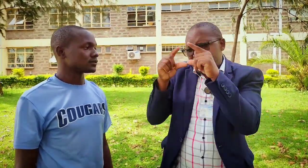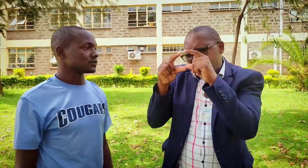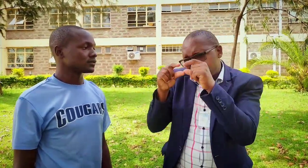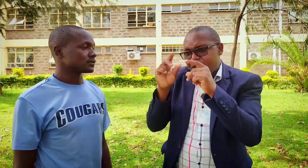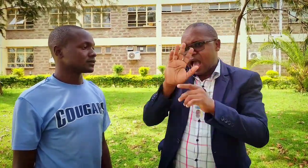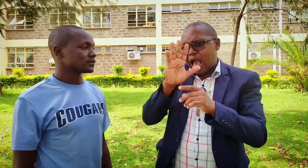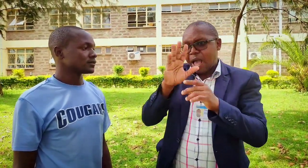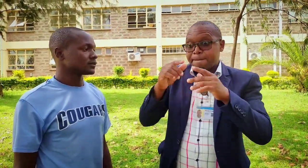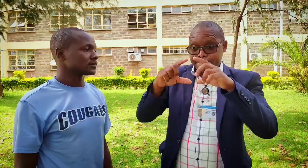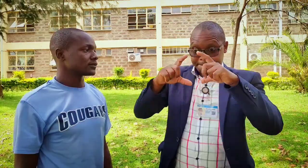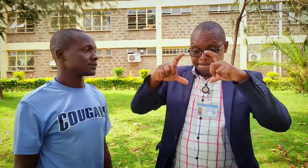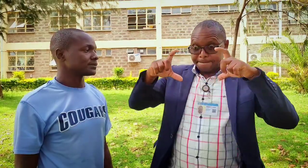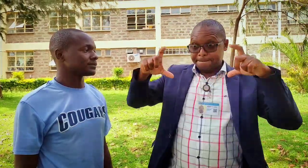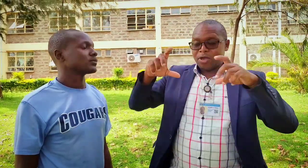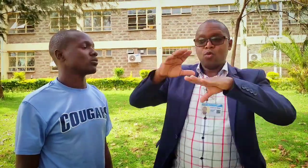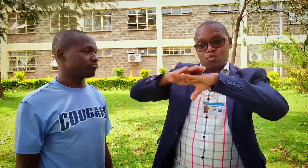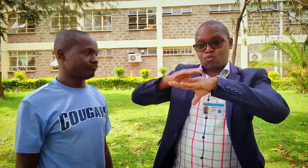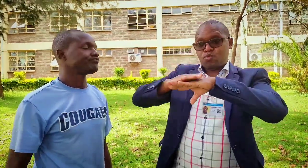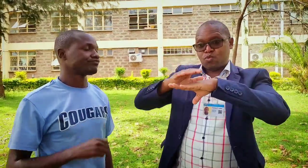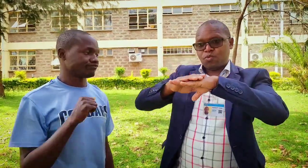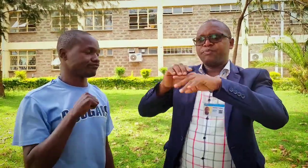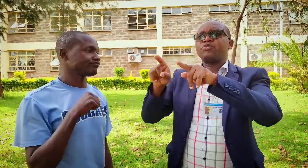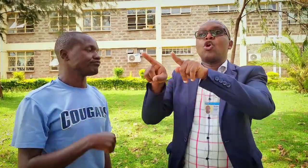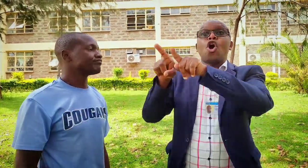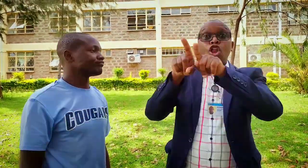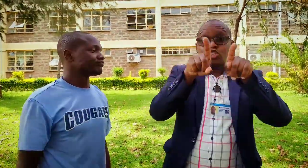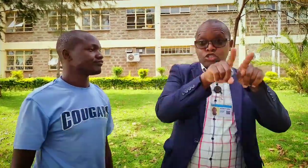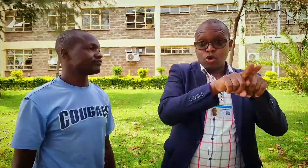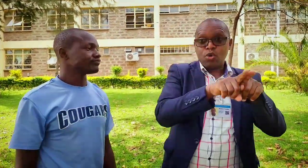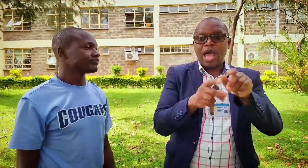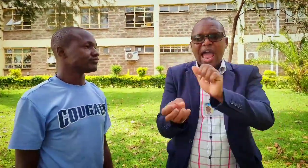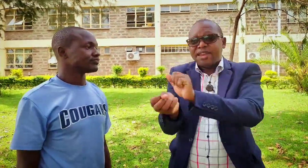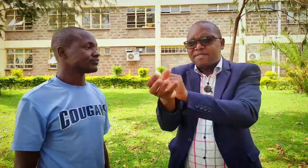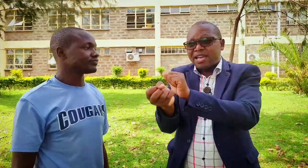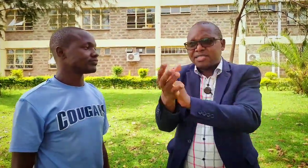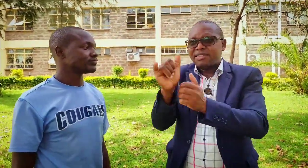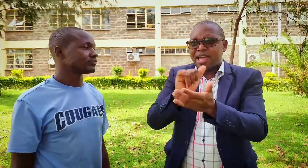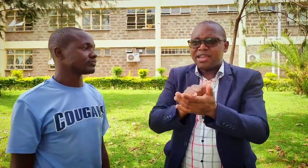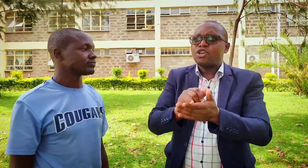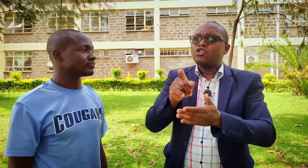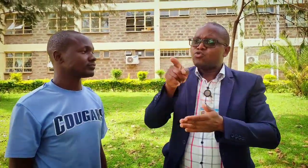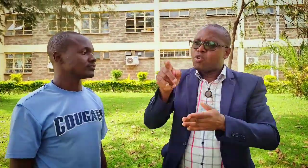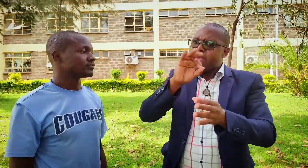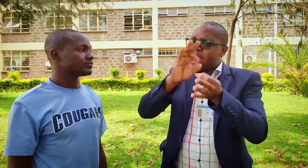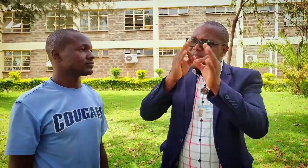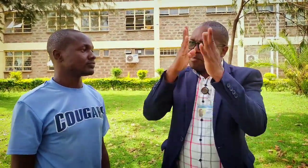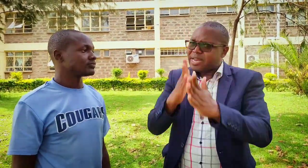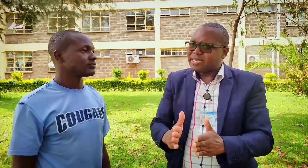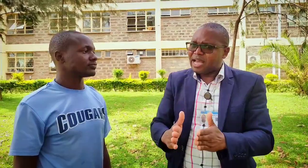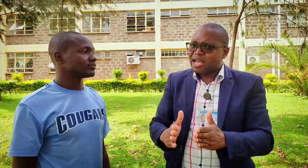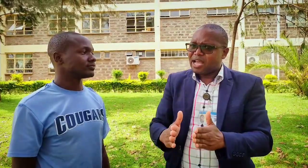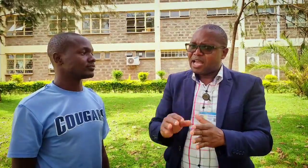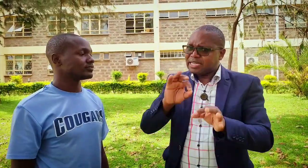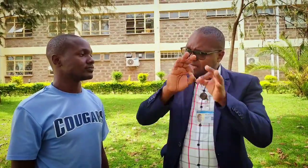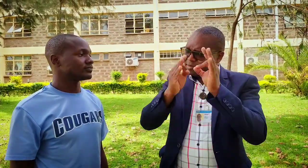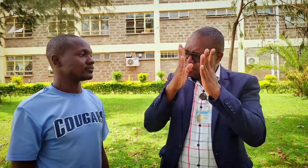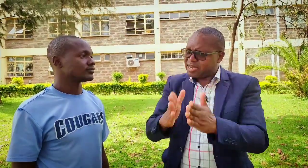must have good space same when the